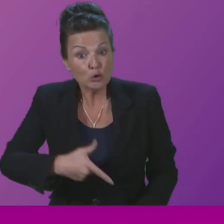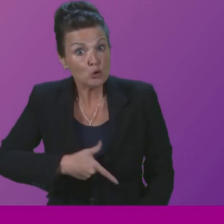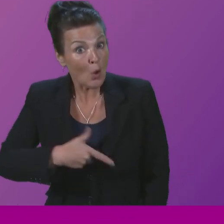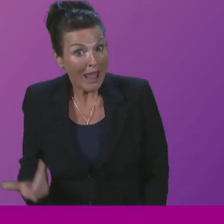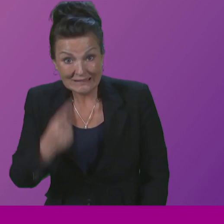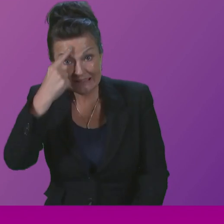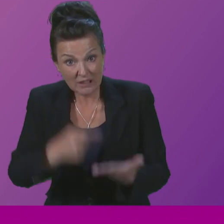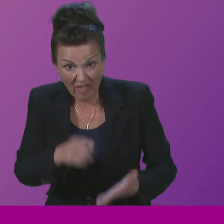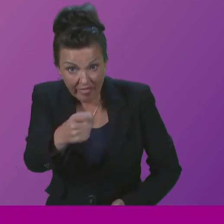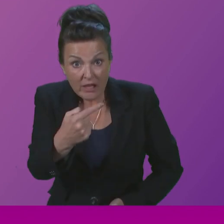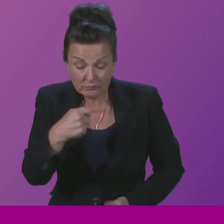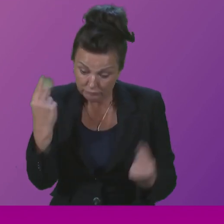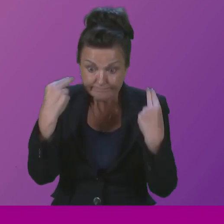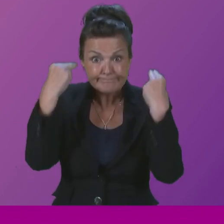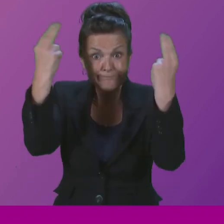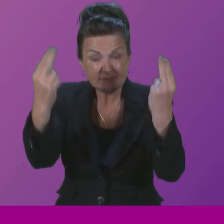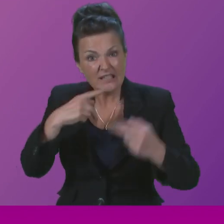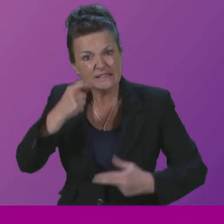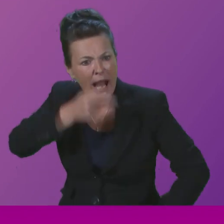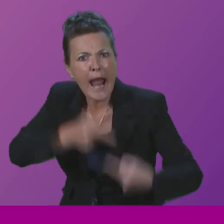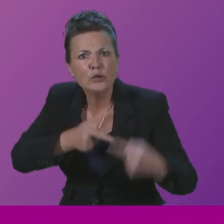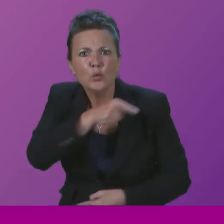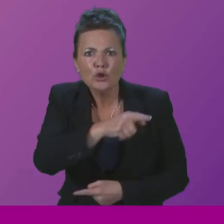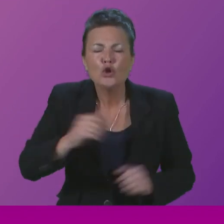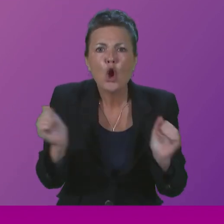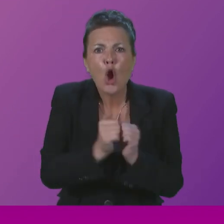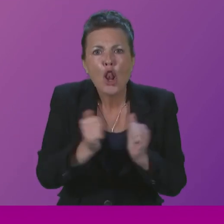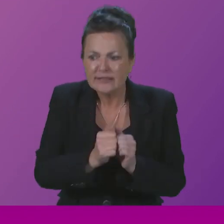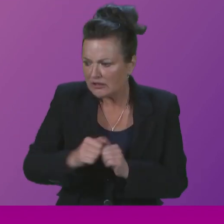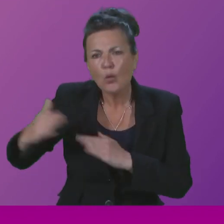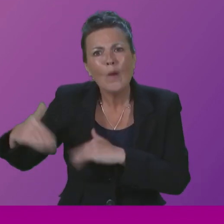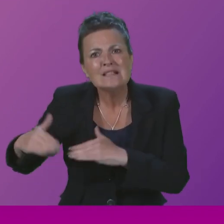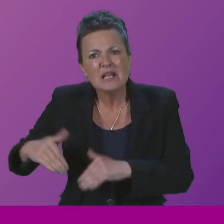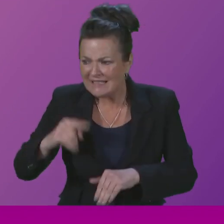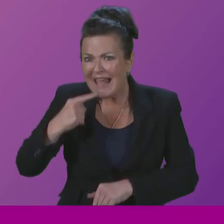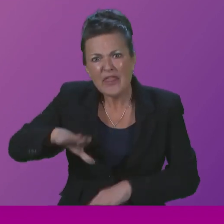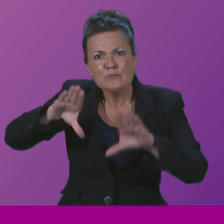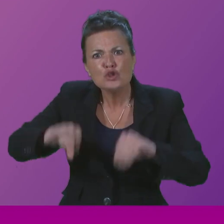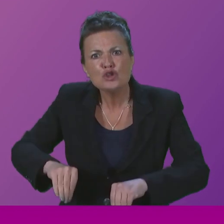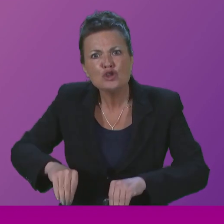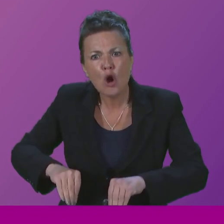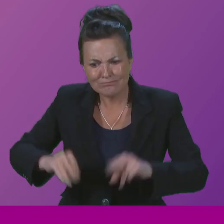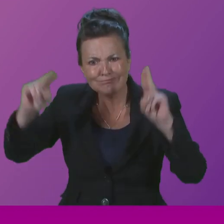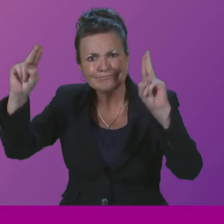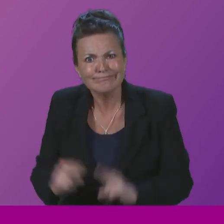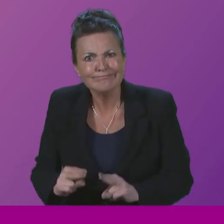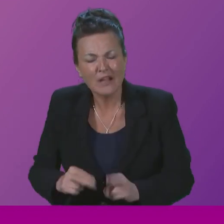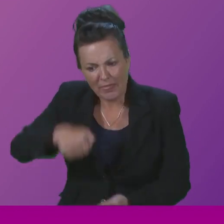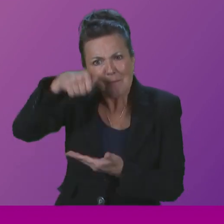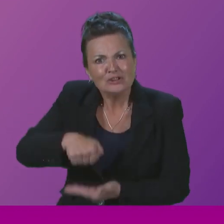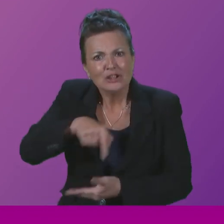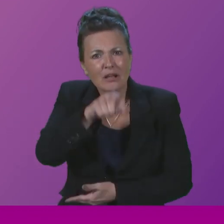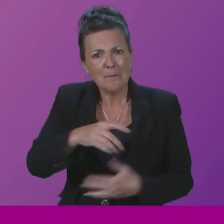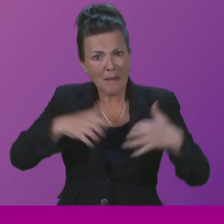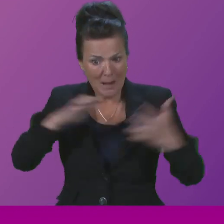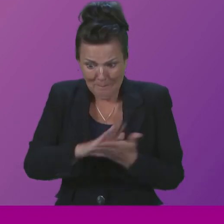then start arguing with your colleagues at Westminster to stop cutting the budget of this Parliament so that some of these decisions are not